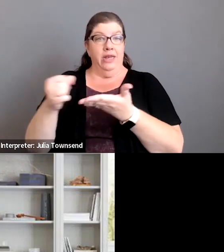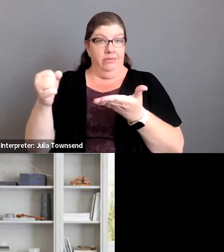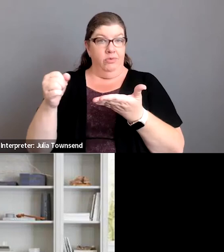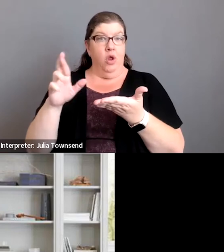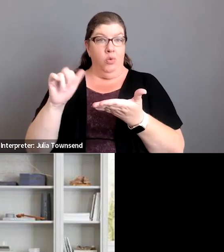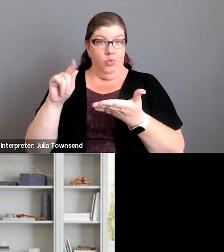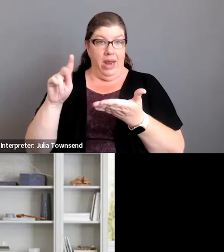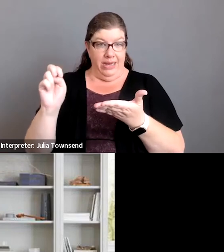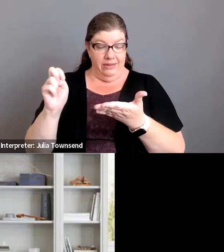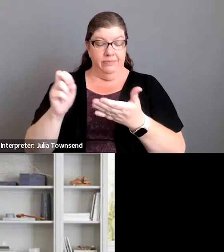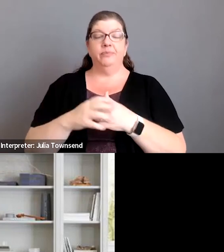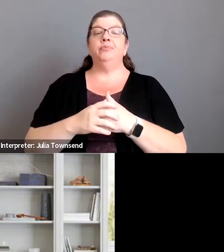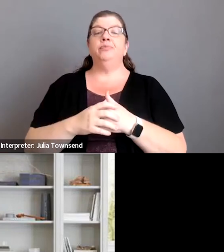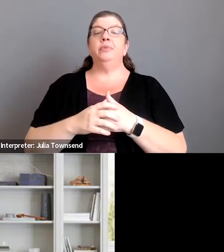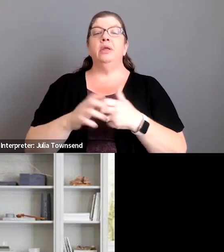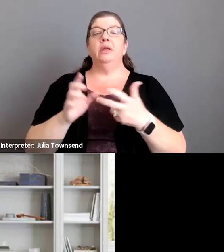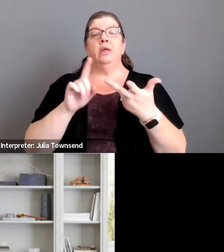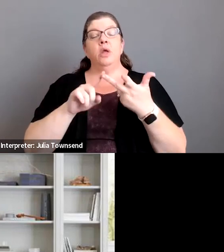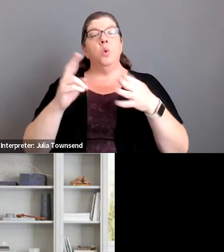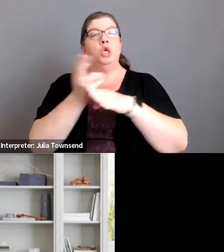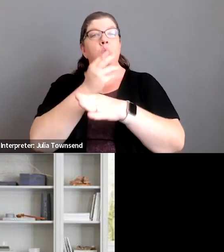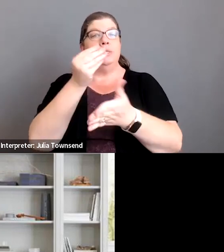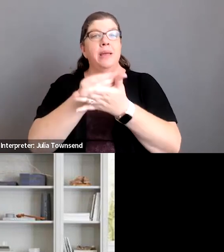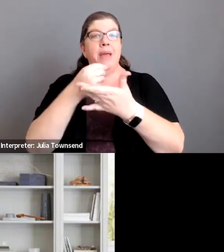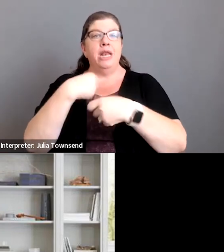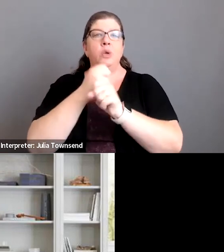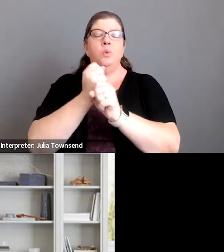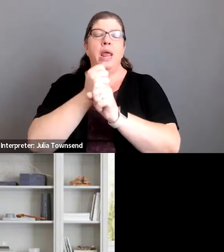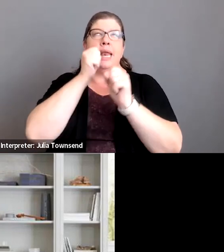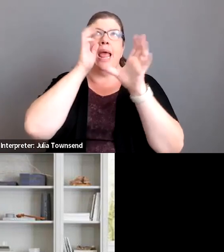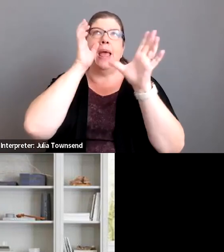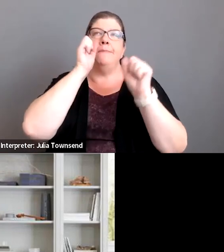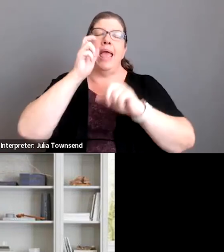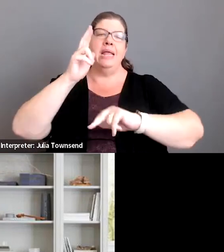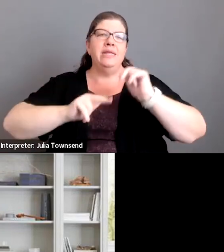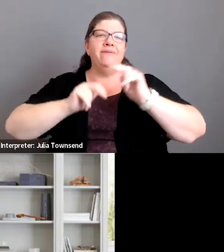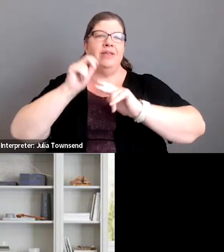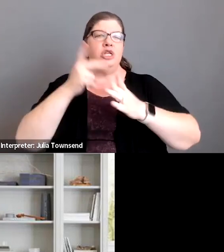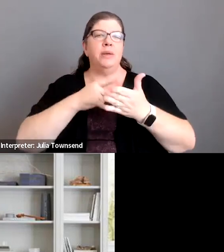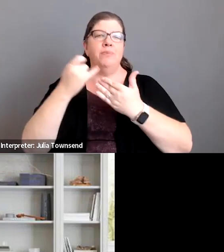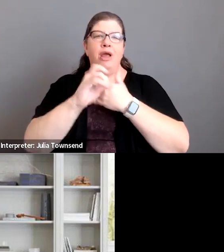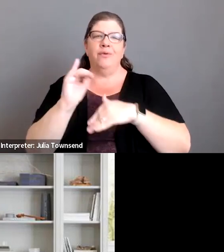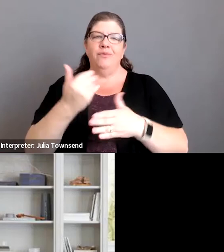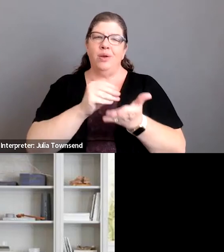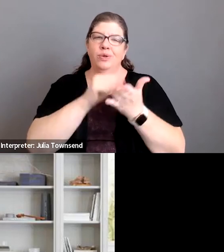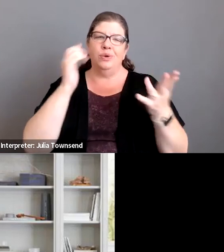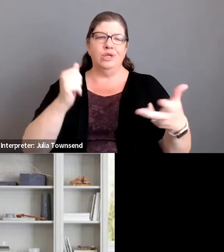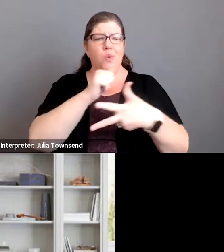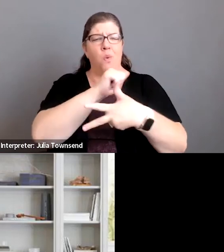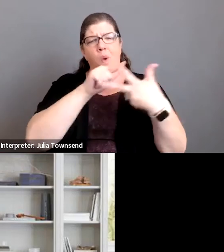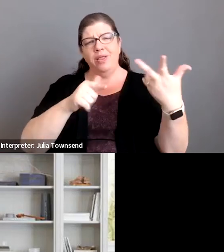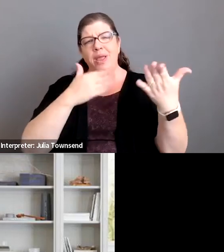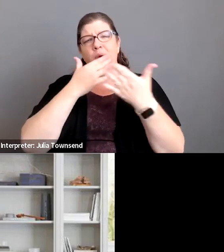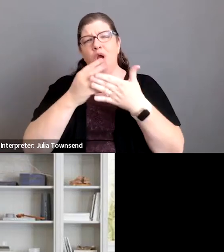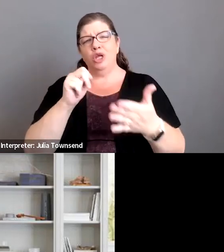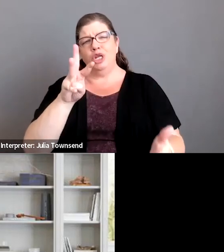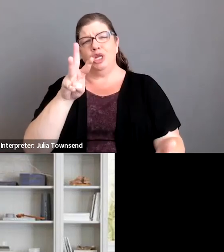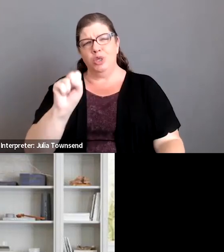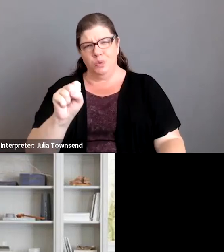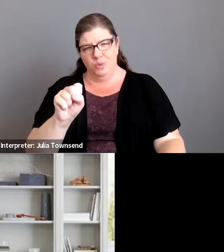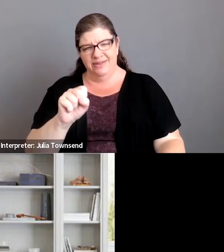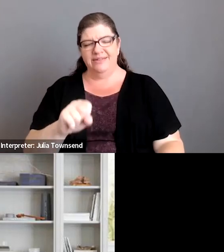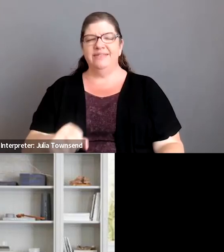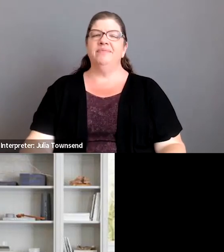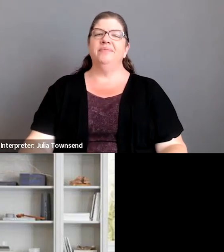and we use the money to create amazing facility projects for our students it's all good news stuff next slide please